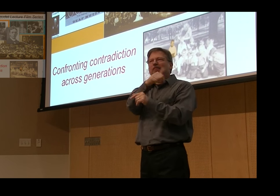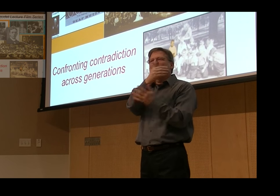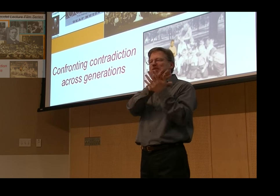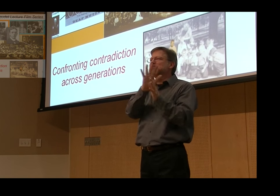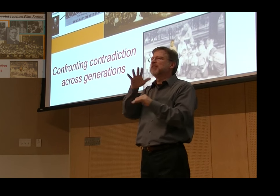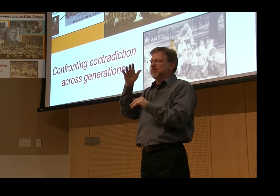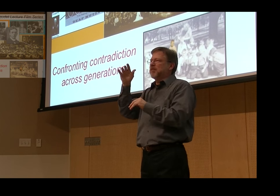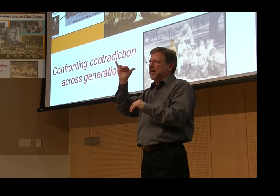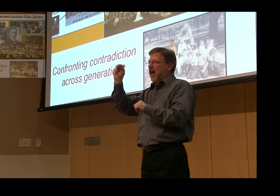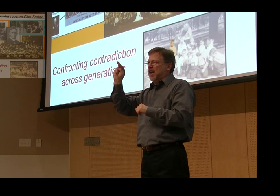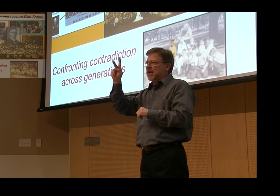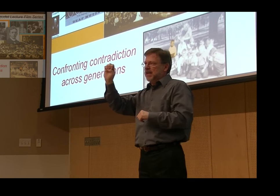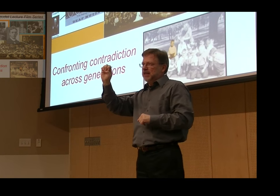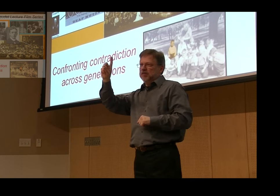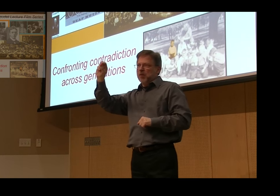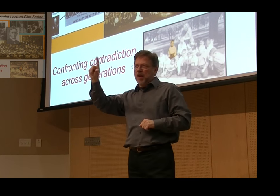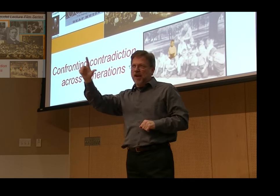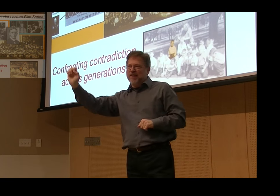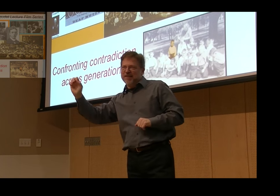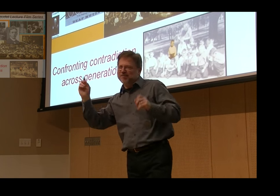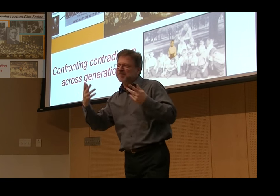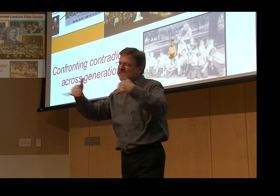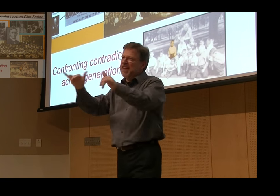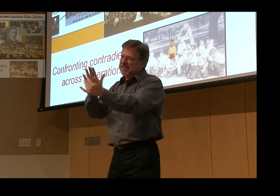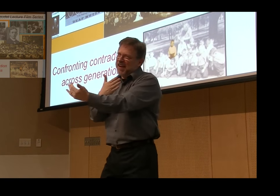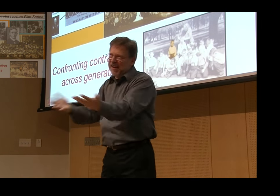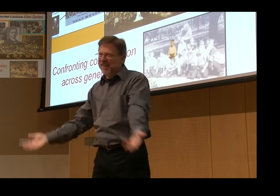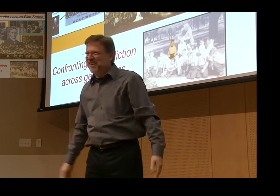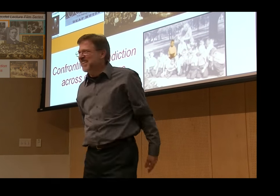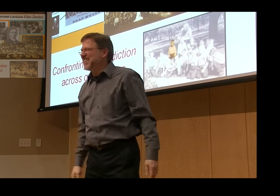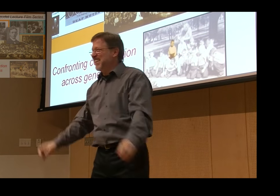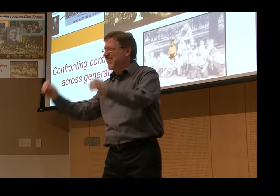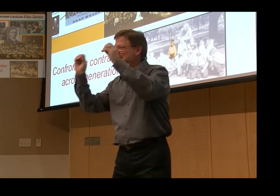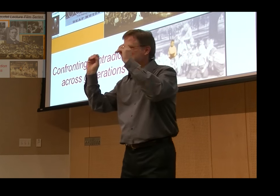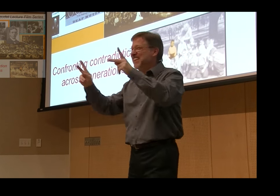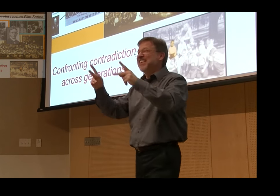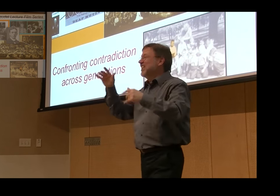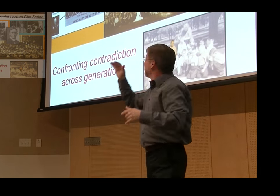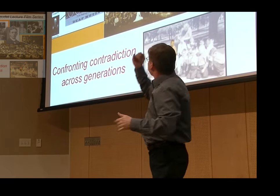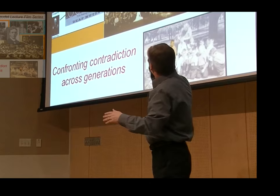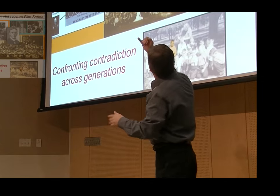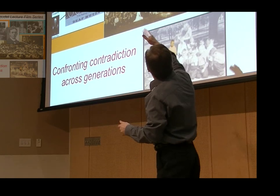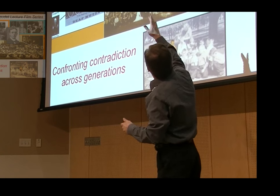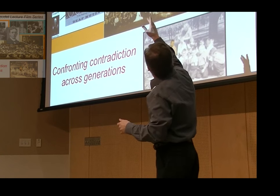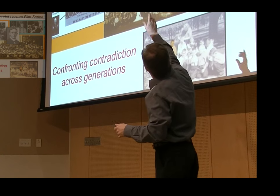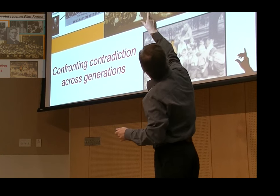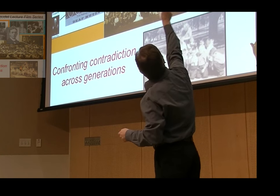And he was recorded doing the national, excuse me, Yankee Doodle. It's still a song, but the wrong song.